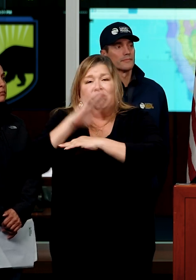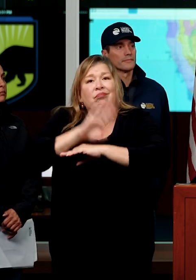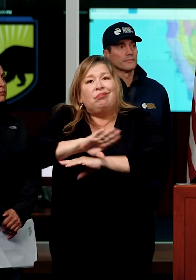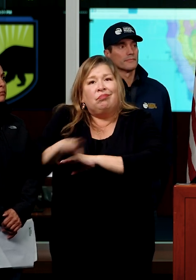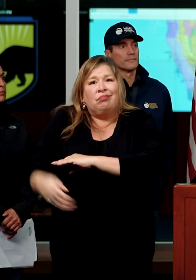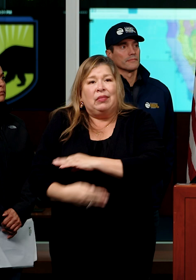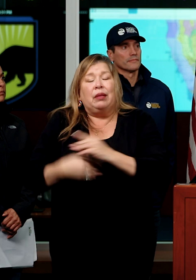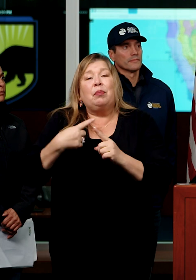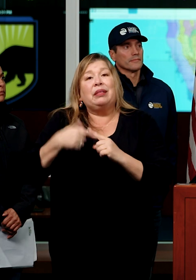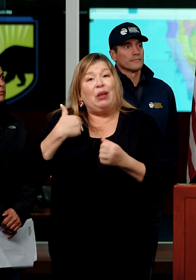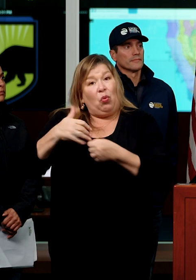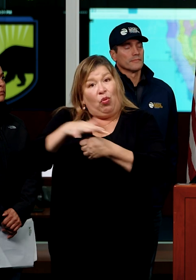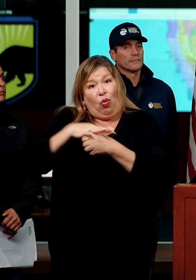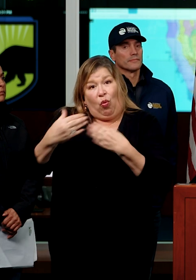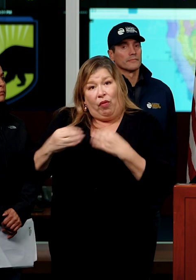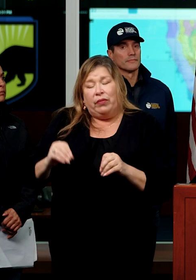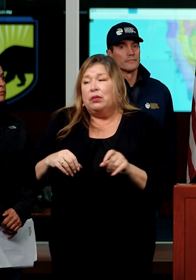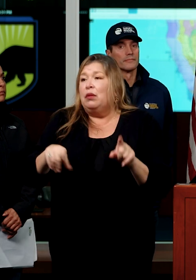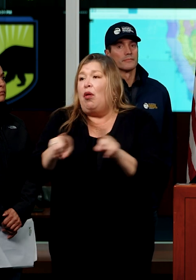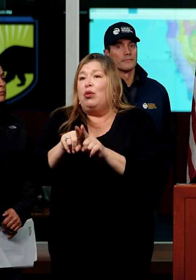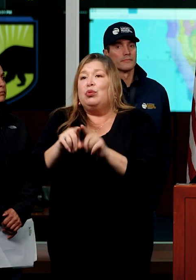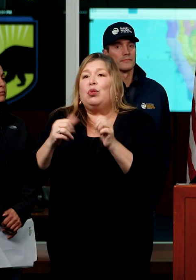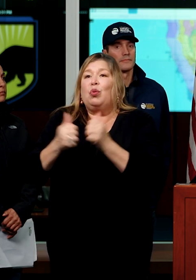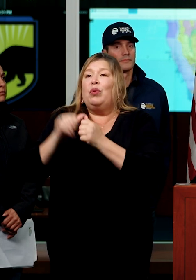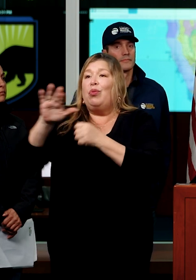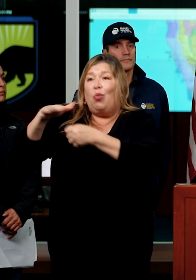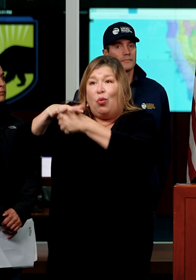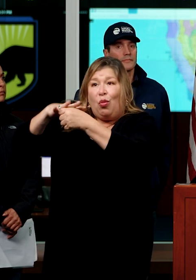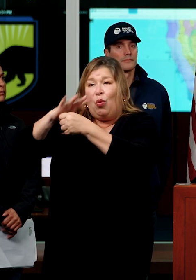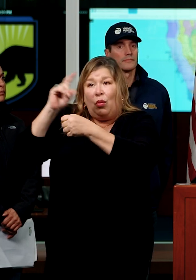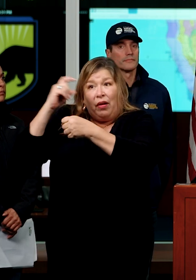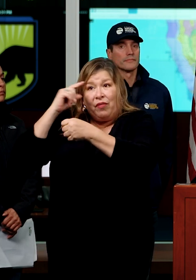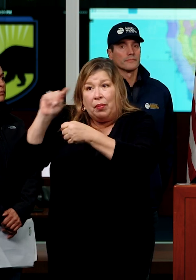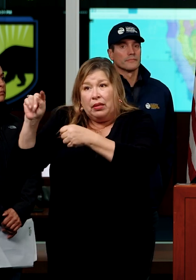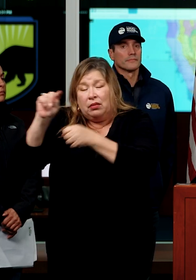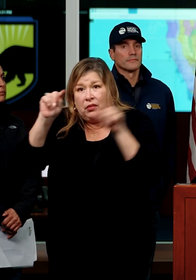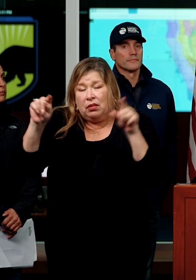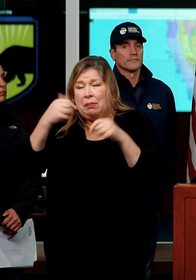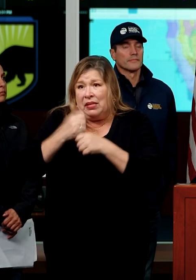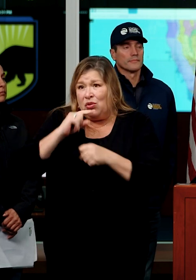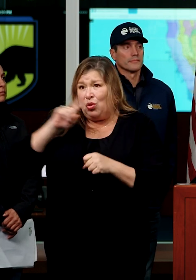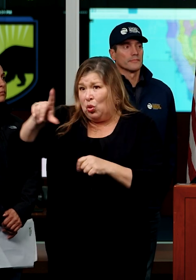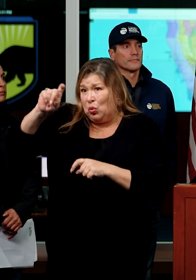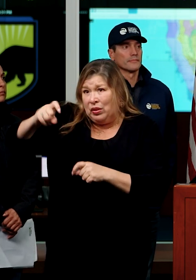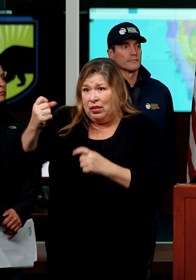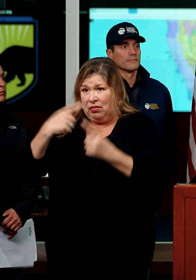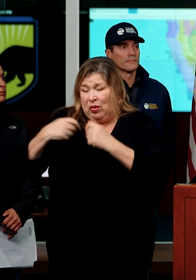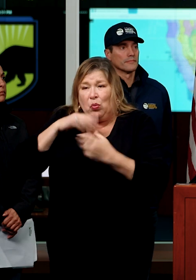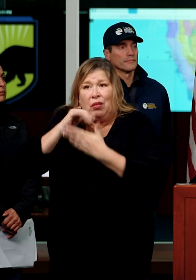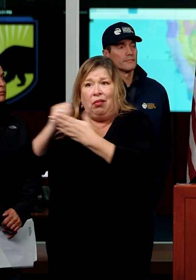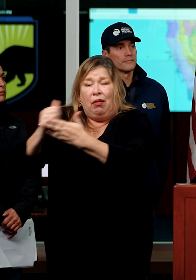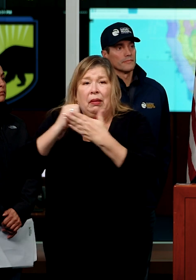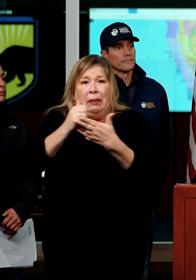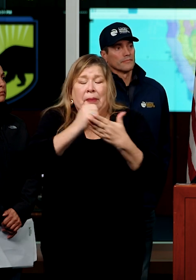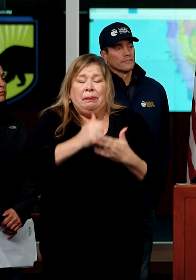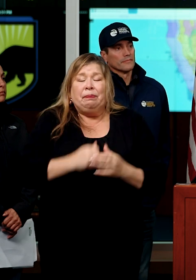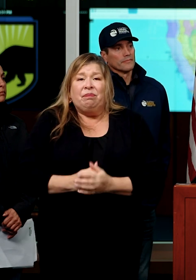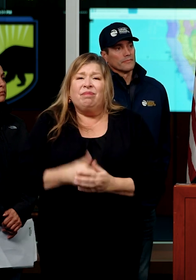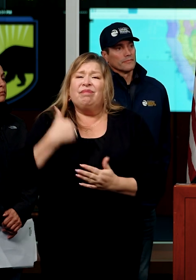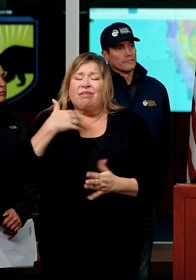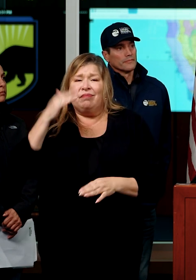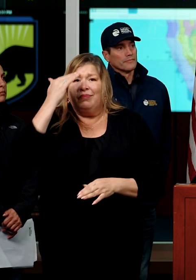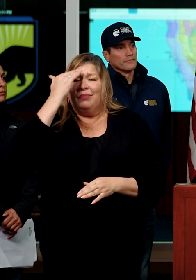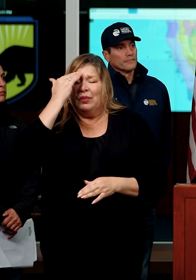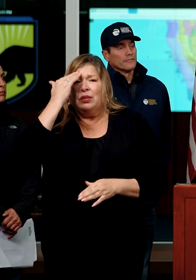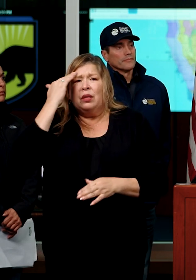offices as well as, local electeds to make sure that they have the resources they need. I'm mindful as these storms go